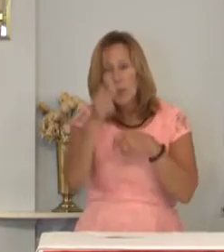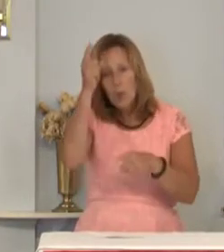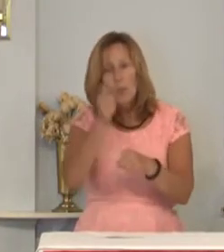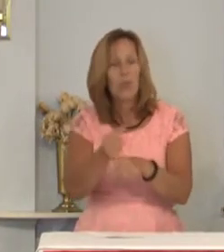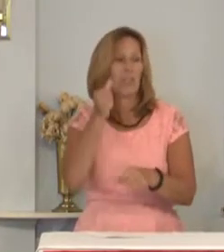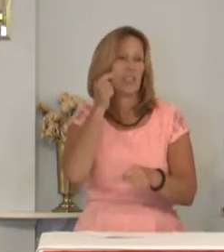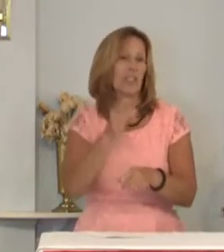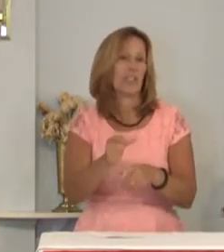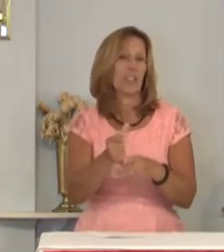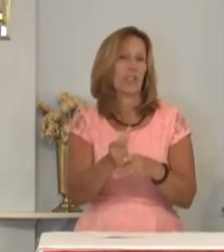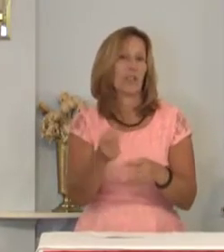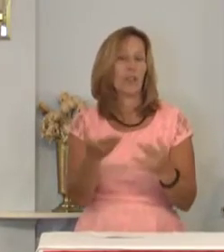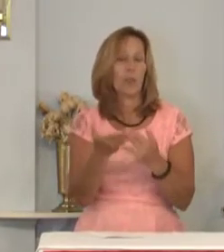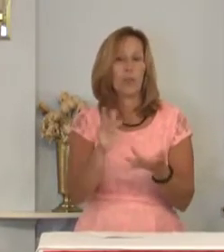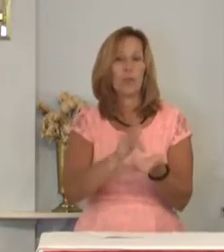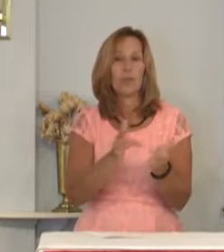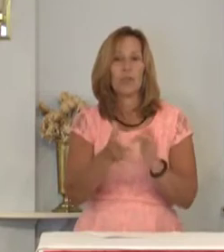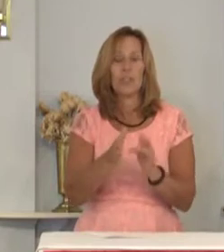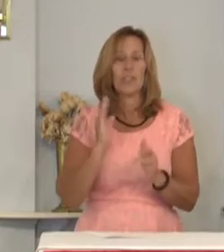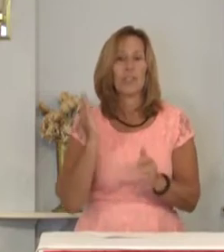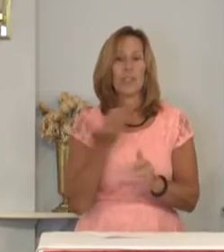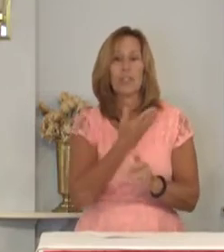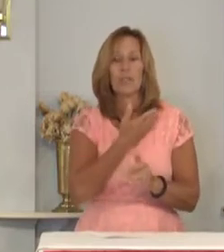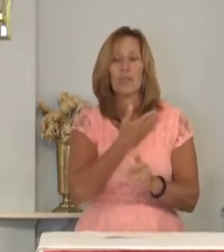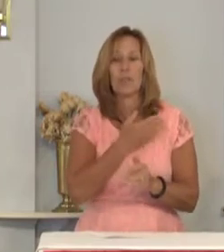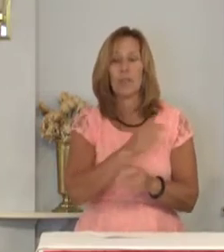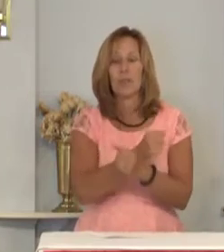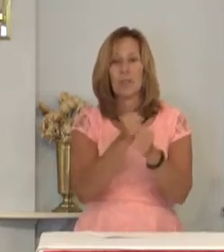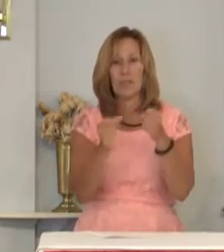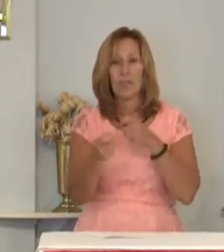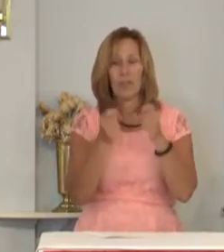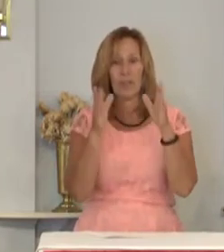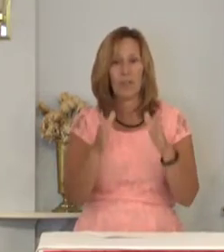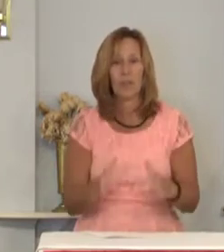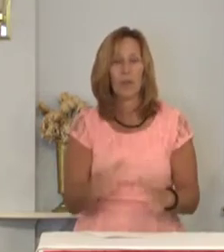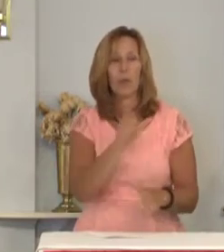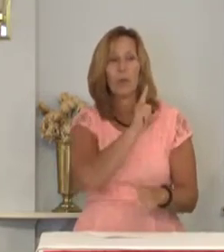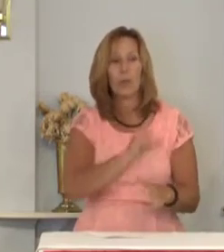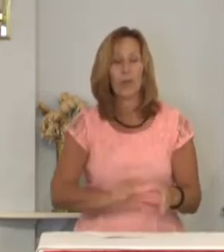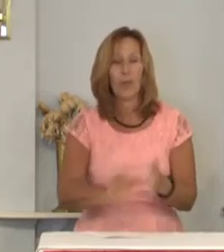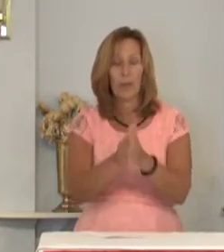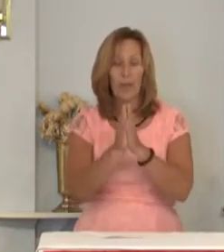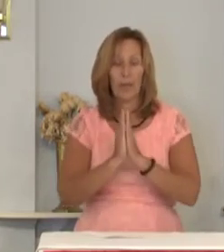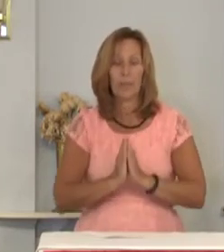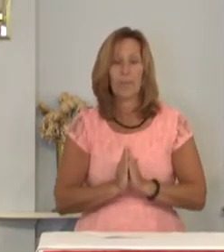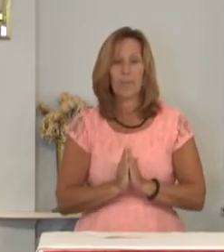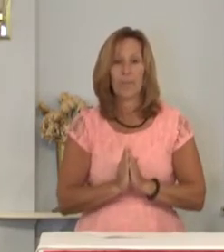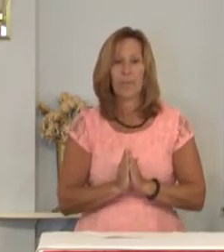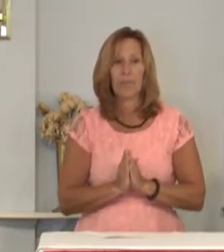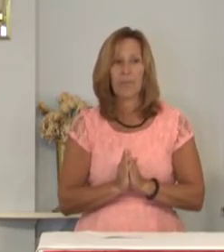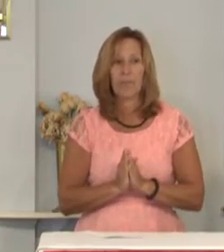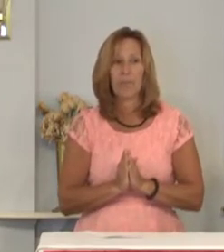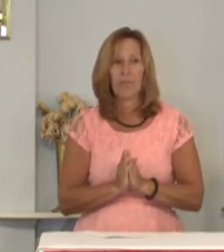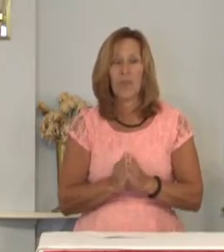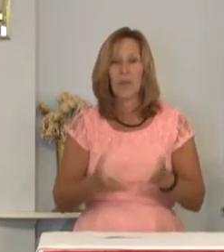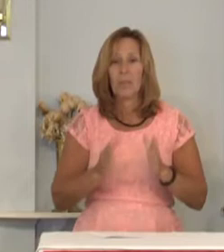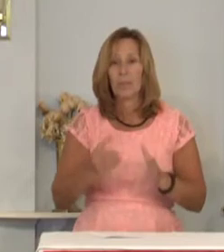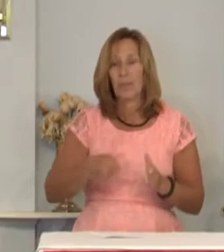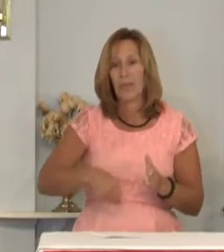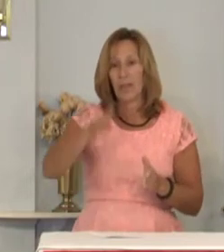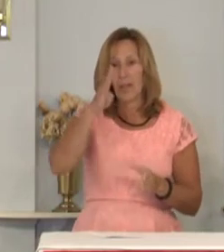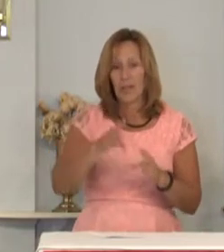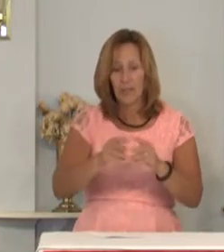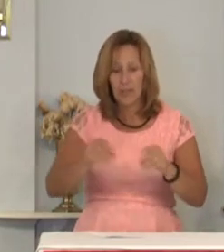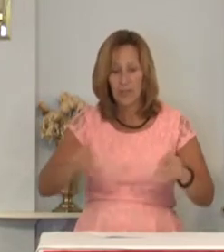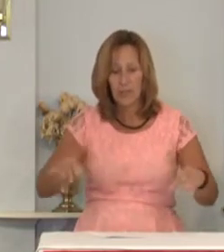through Jesus Christ our Sovereign and our Savior Amen May God the